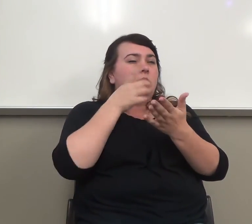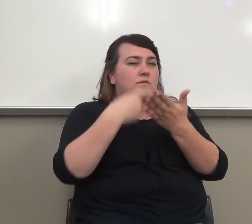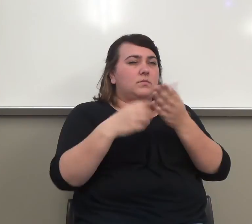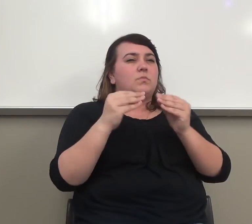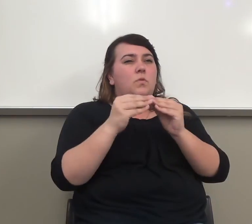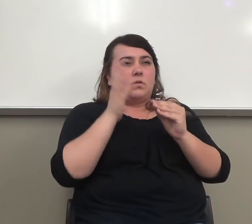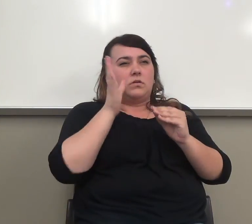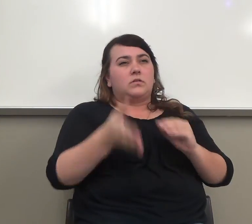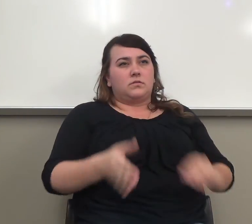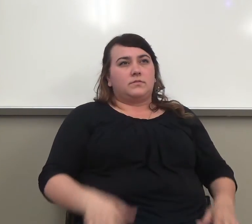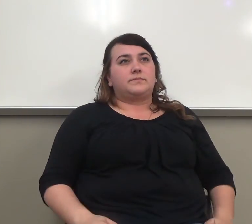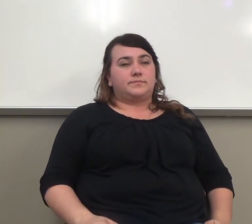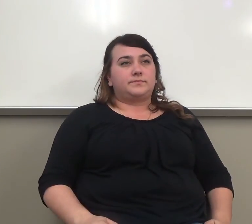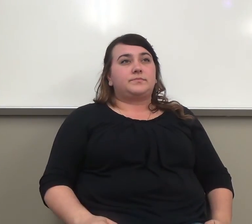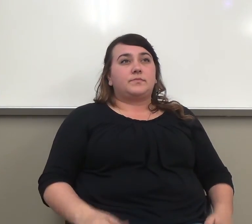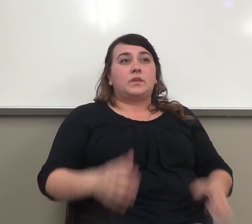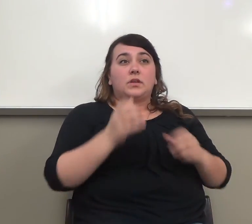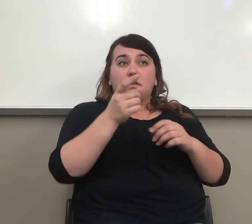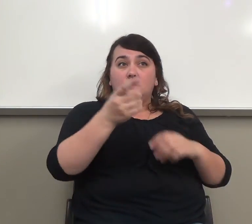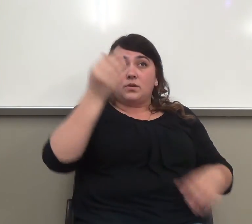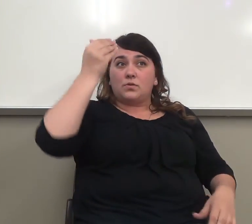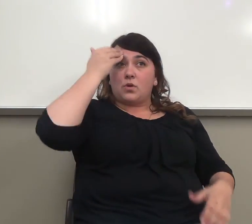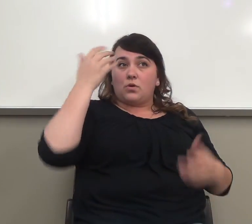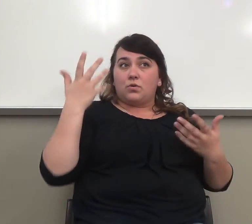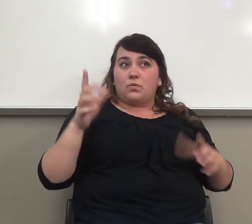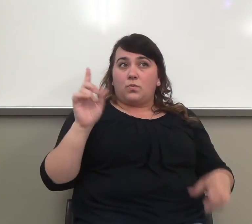Okay, does everybody know where we're going?